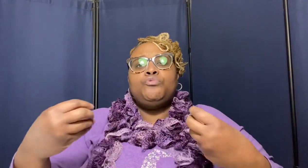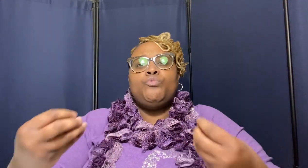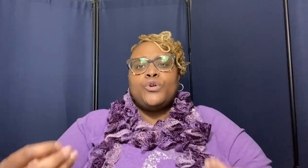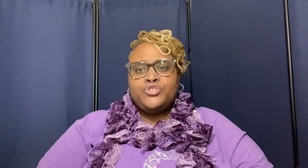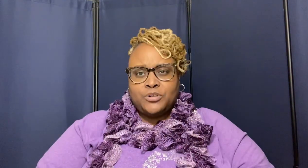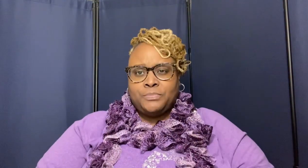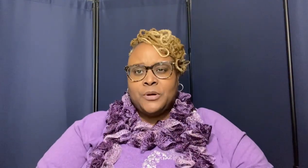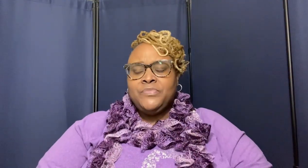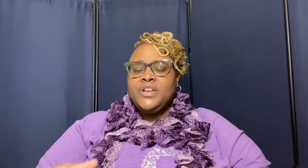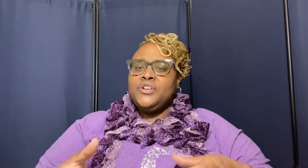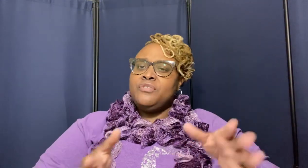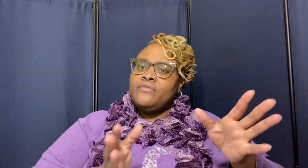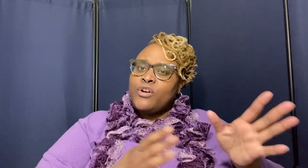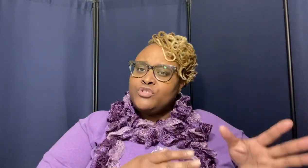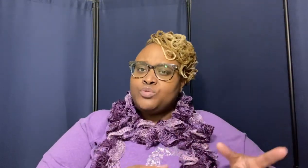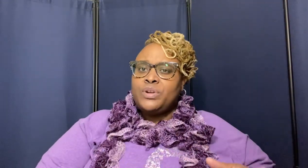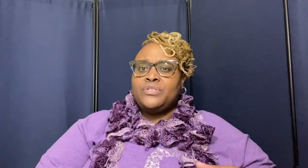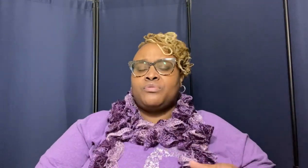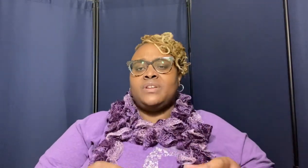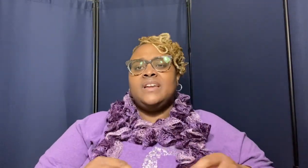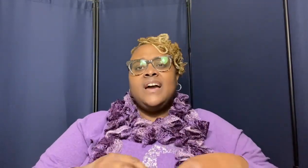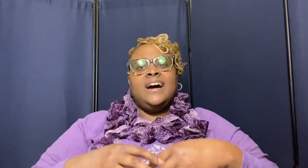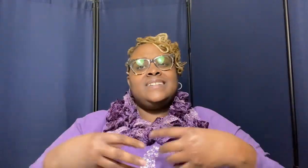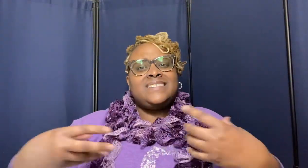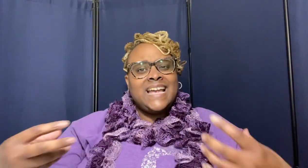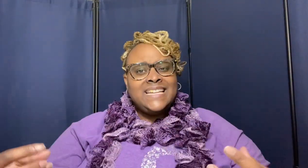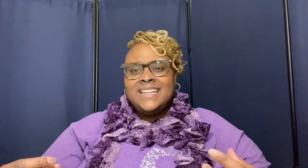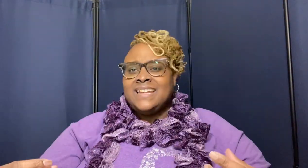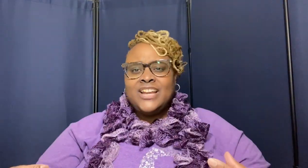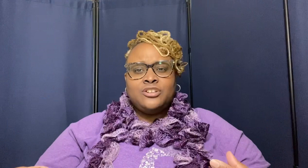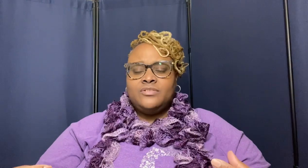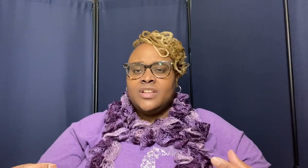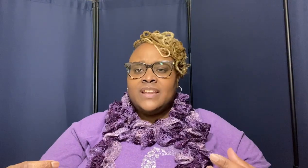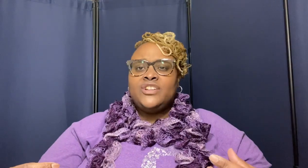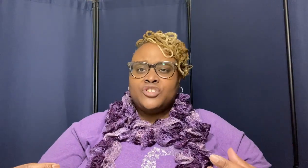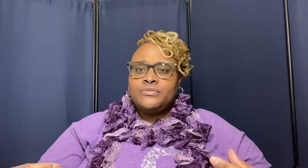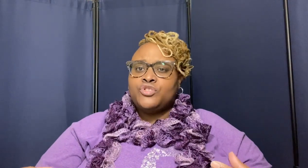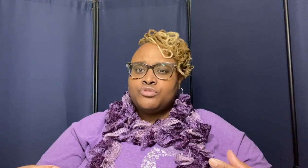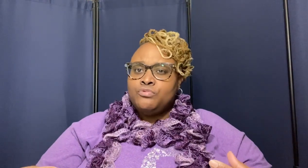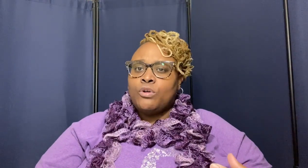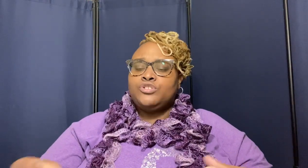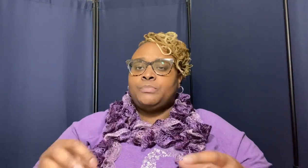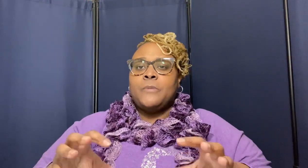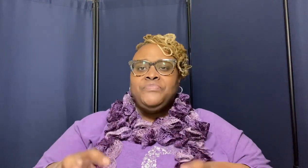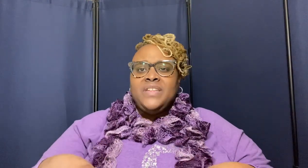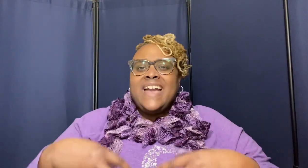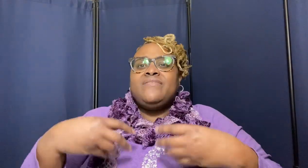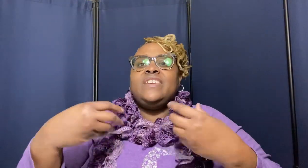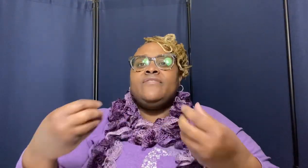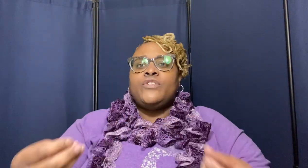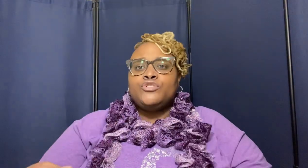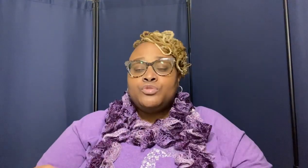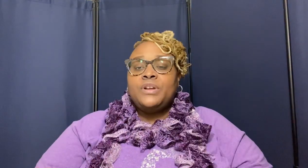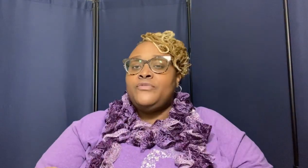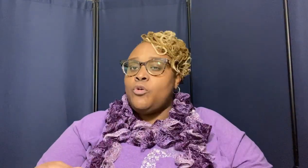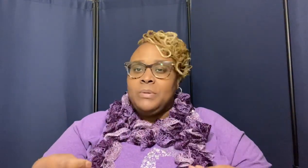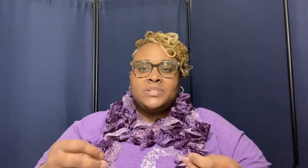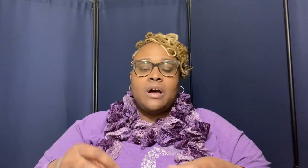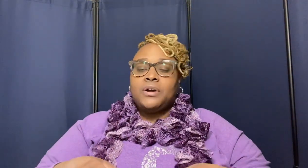worshiper you know in verse 23 understanding the nature the nature of the true worshiper and then verse 24 we were talking